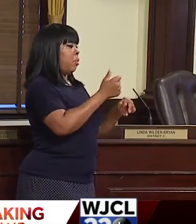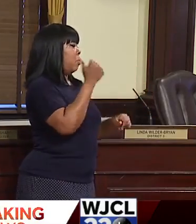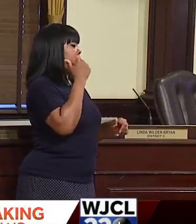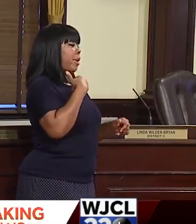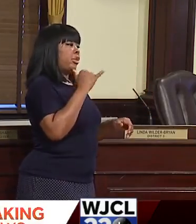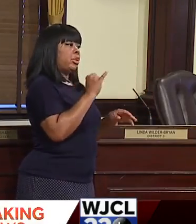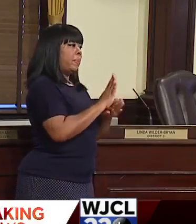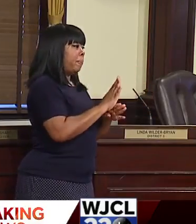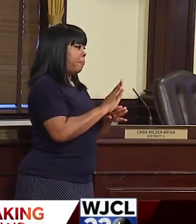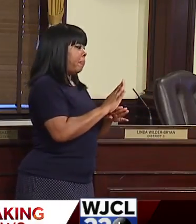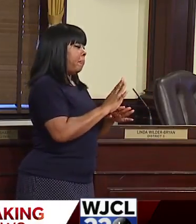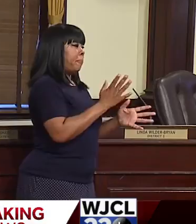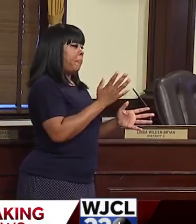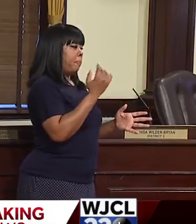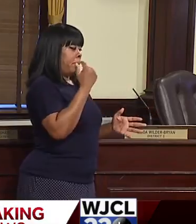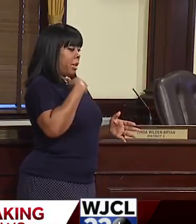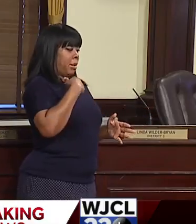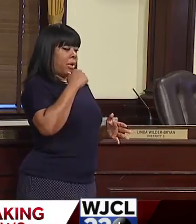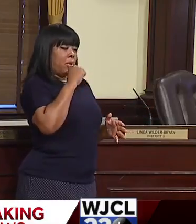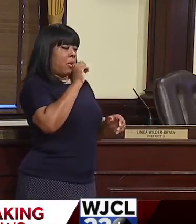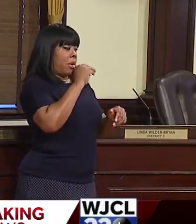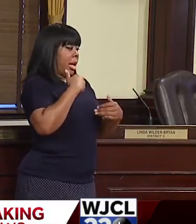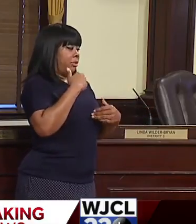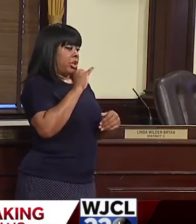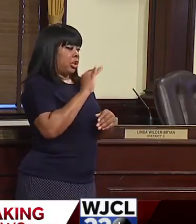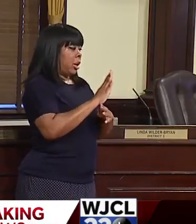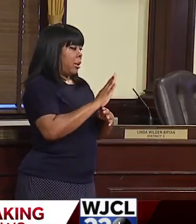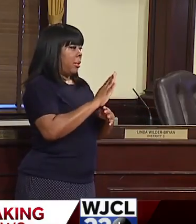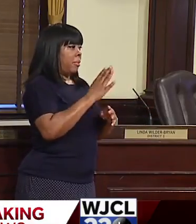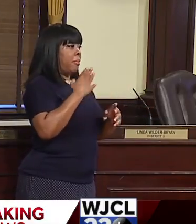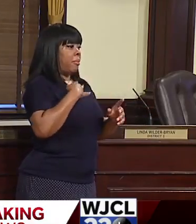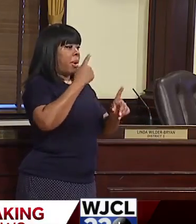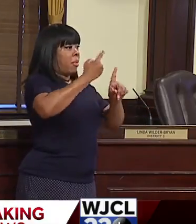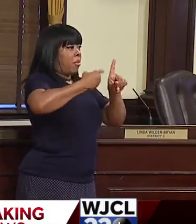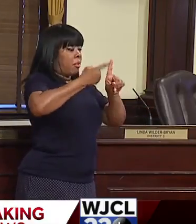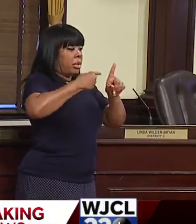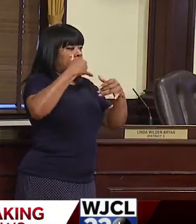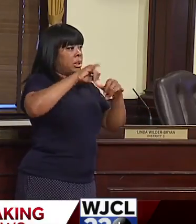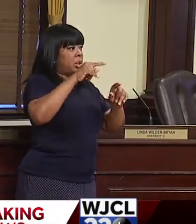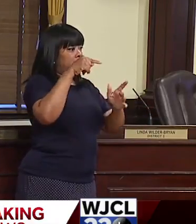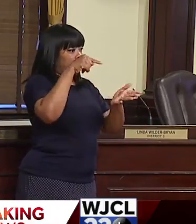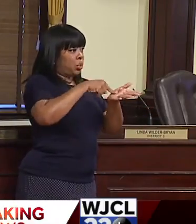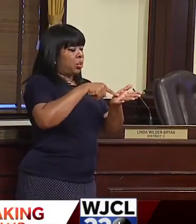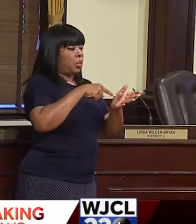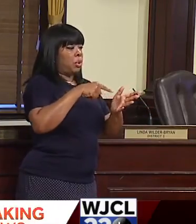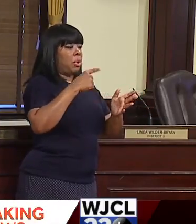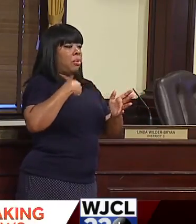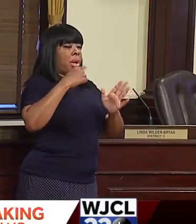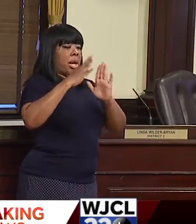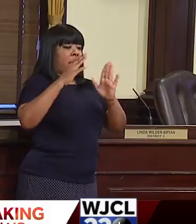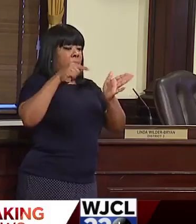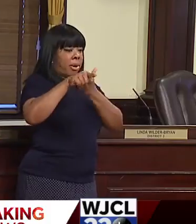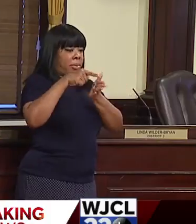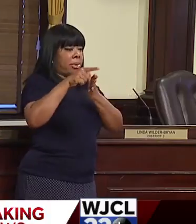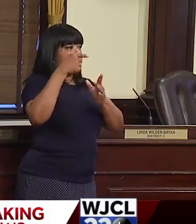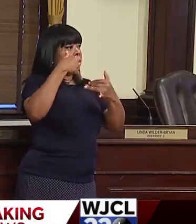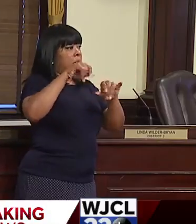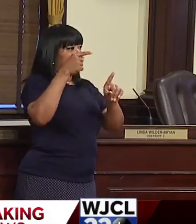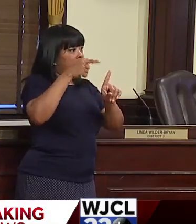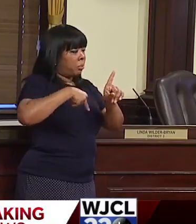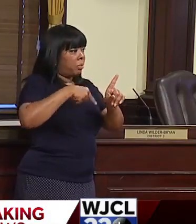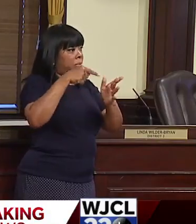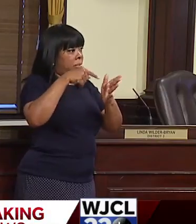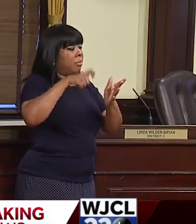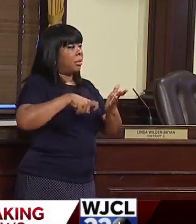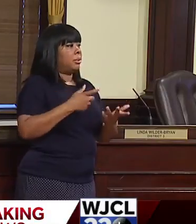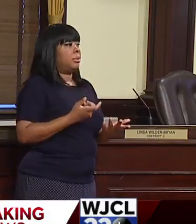If I'm an employee that don't have a job anymore, my rent is still due. My mortgage is still due. Well, I'm not able to pay that